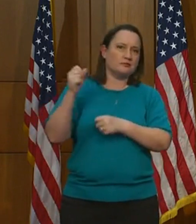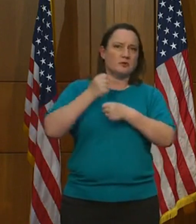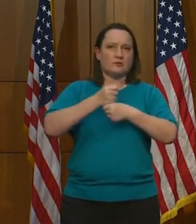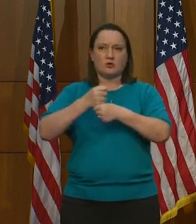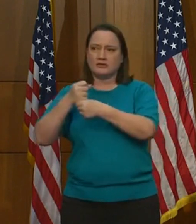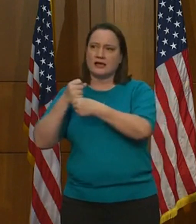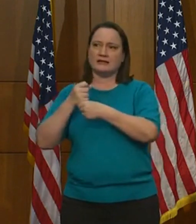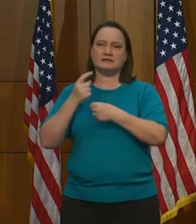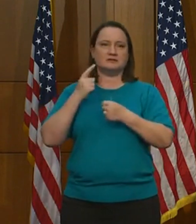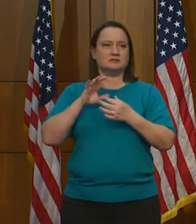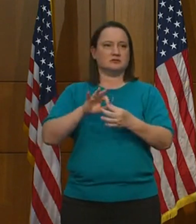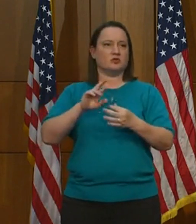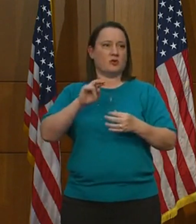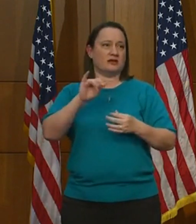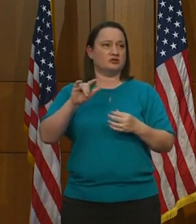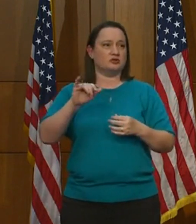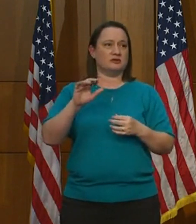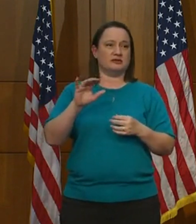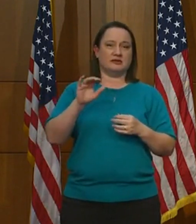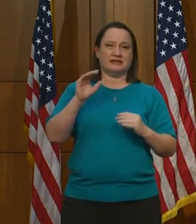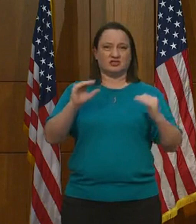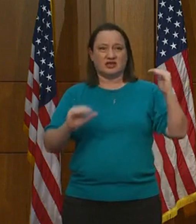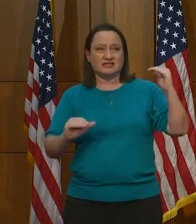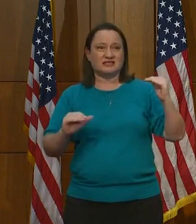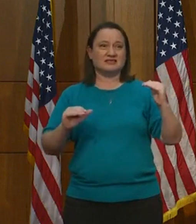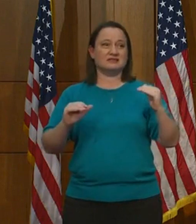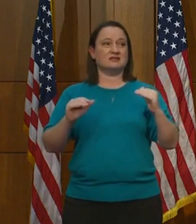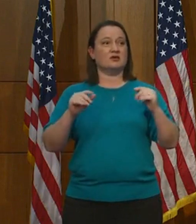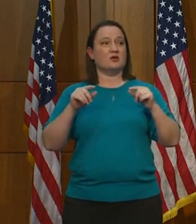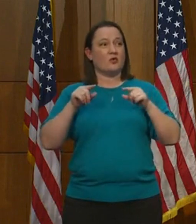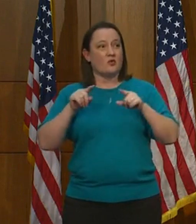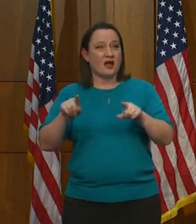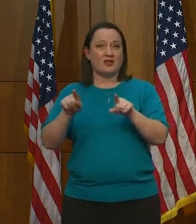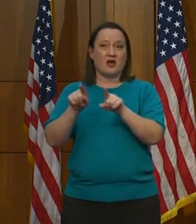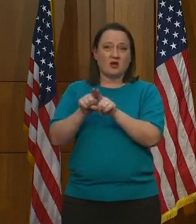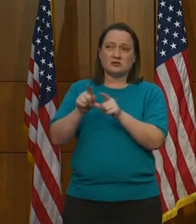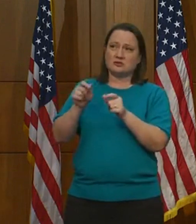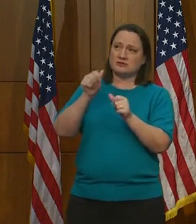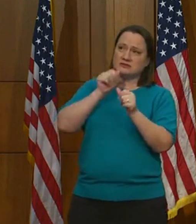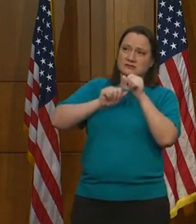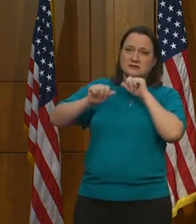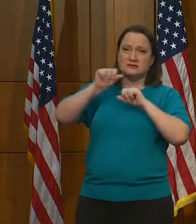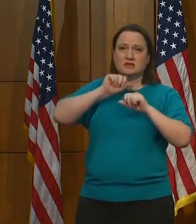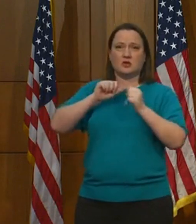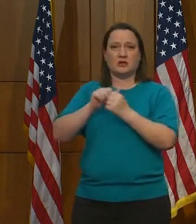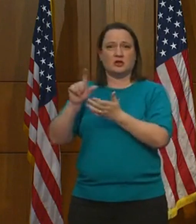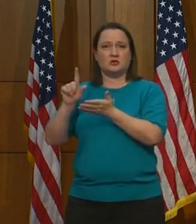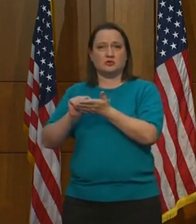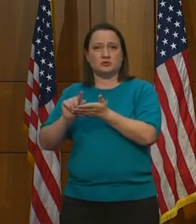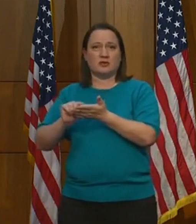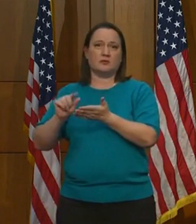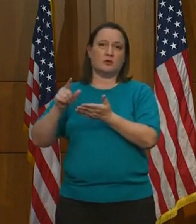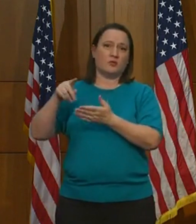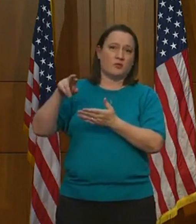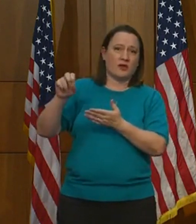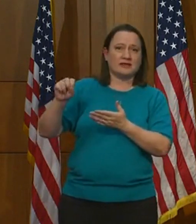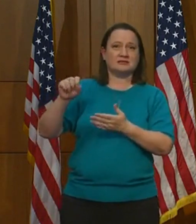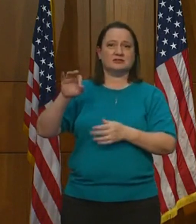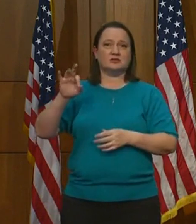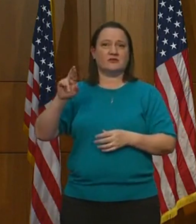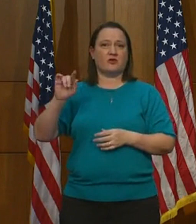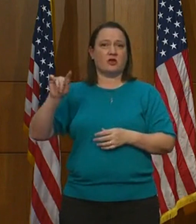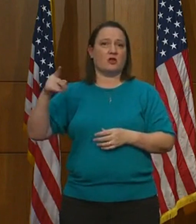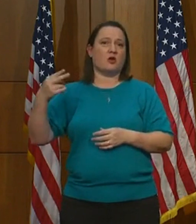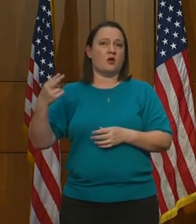injustice. You've done this while dealing with furloughs at newspapers as well. So on behalf of the Commonwealth of Virginia